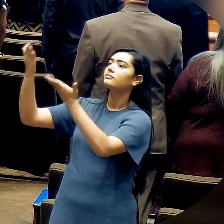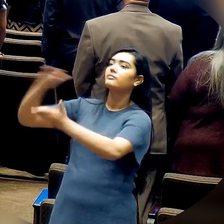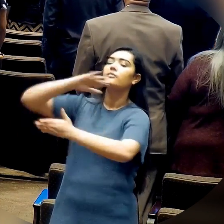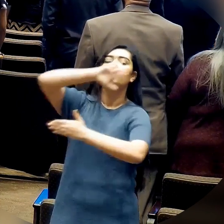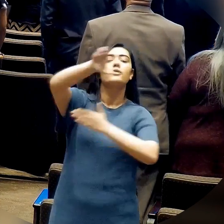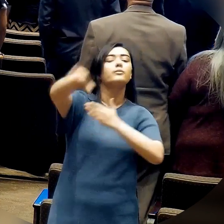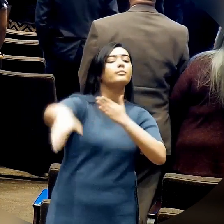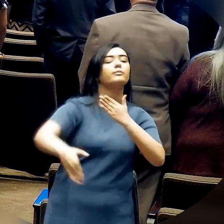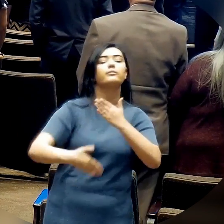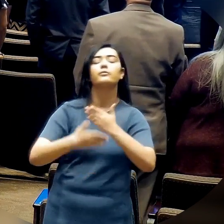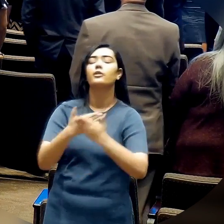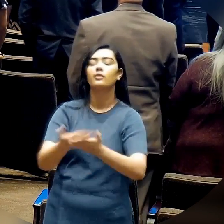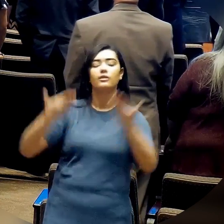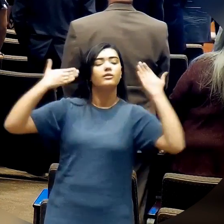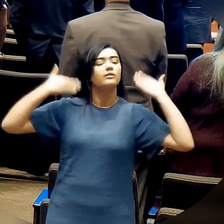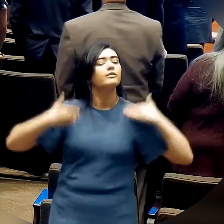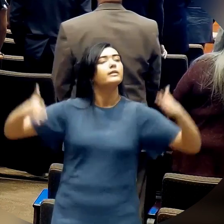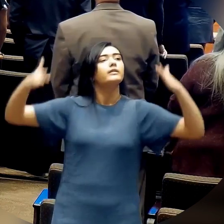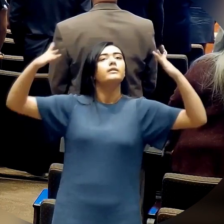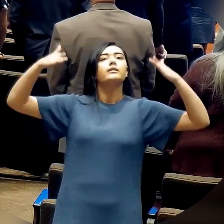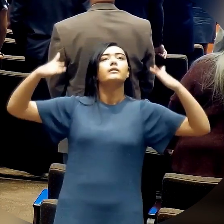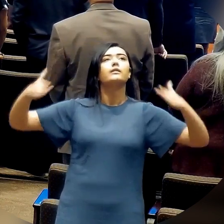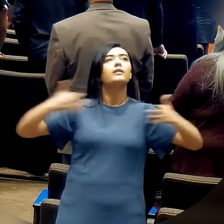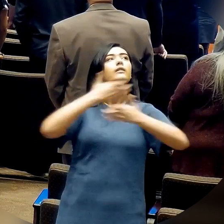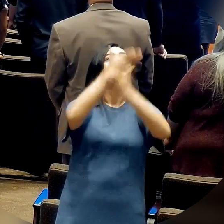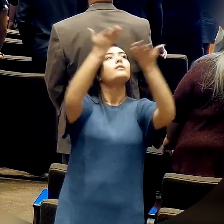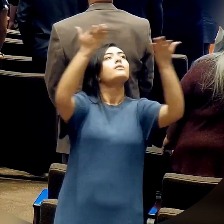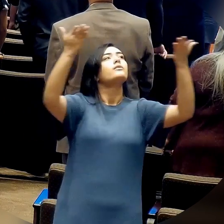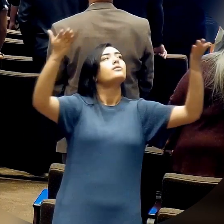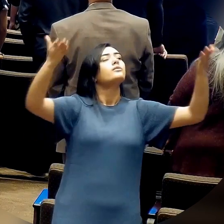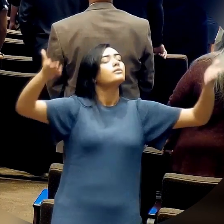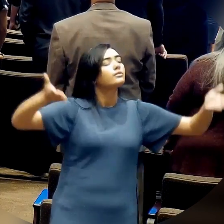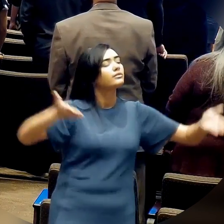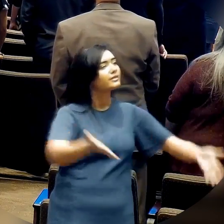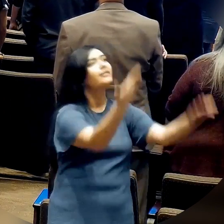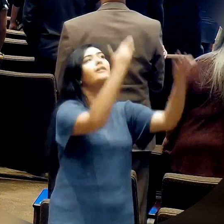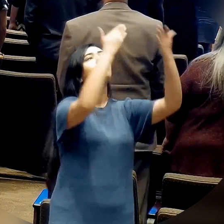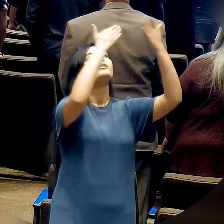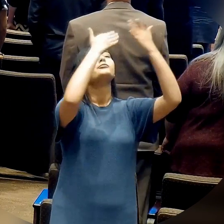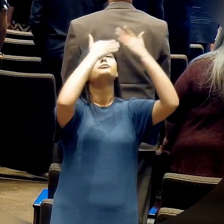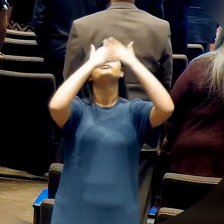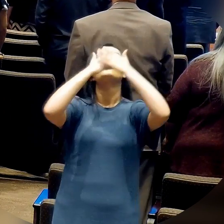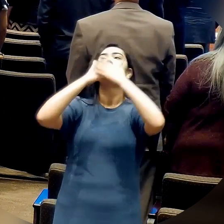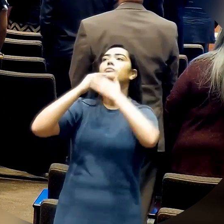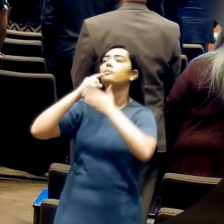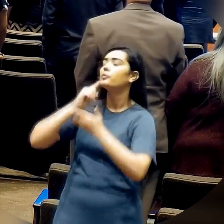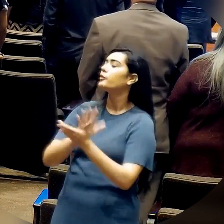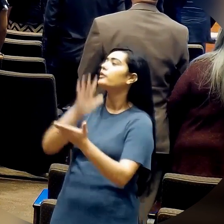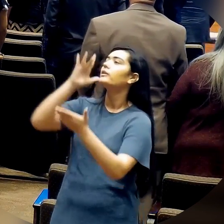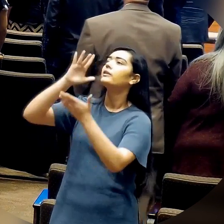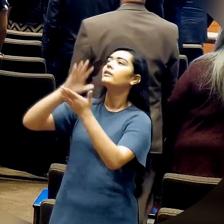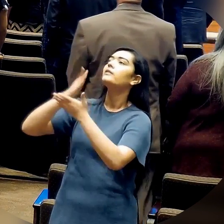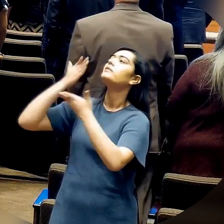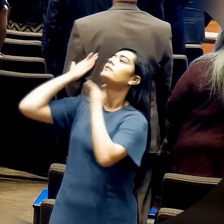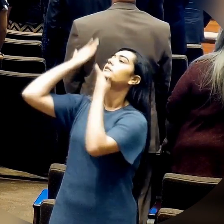Praise Him above the heavenly host.